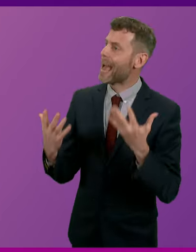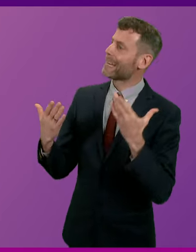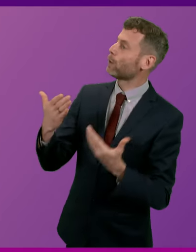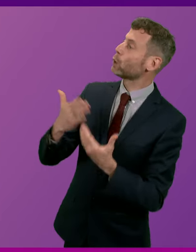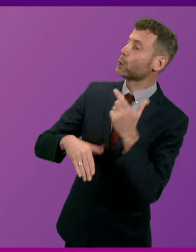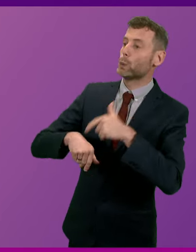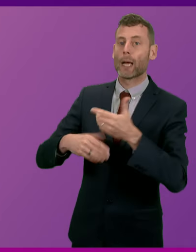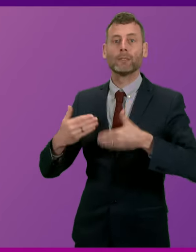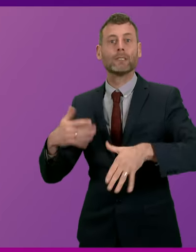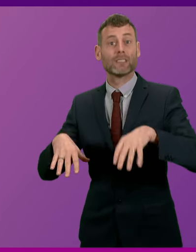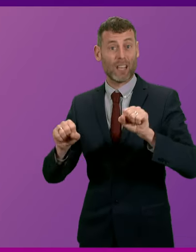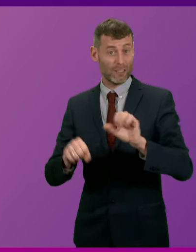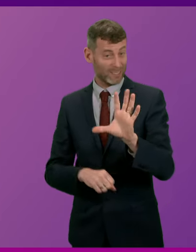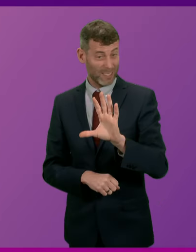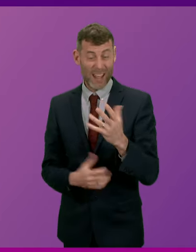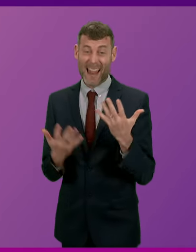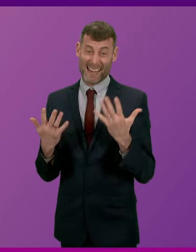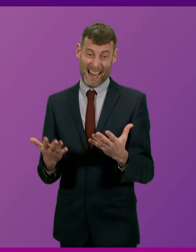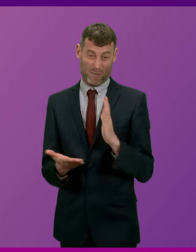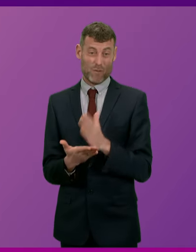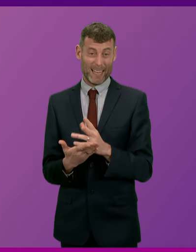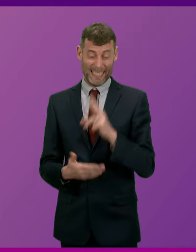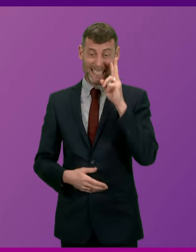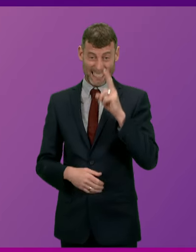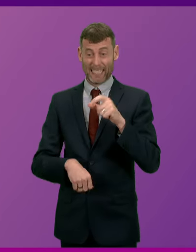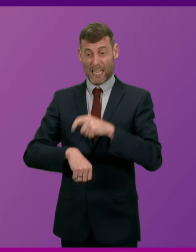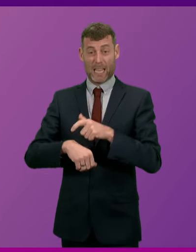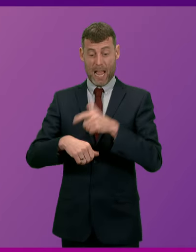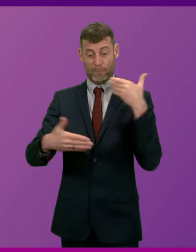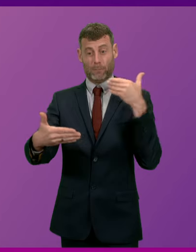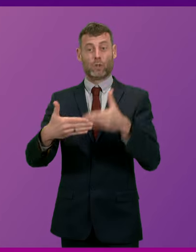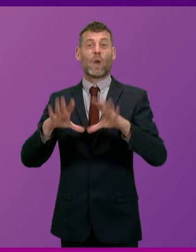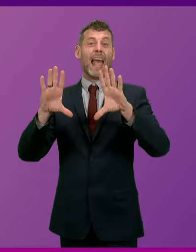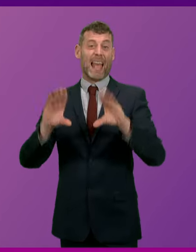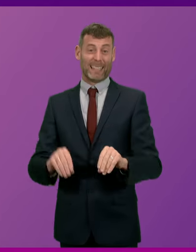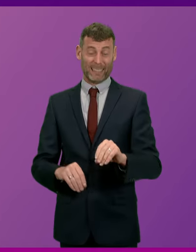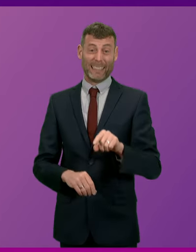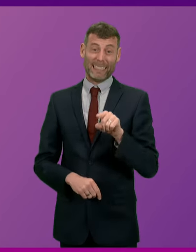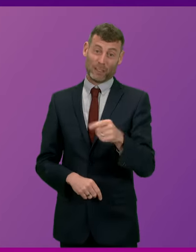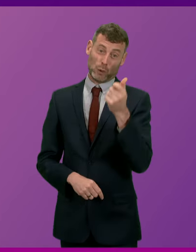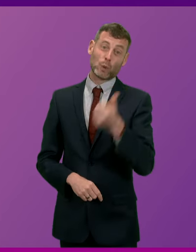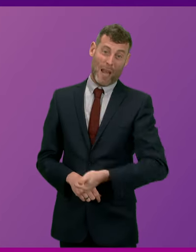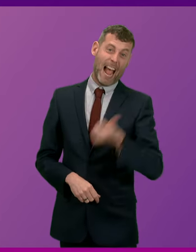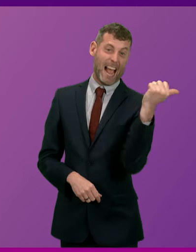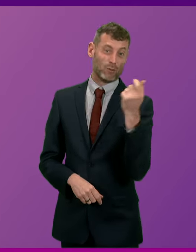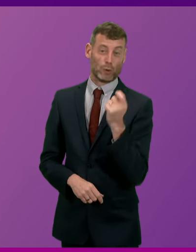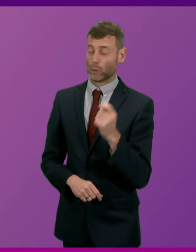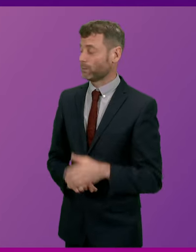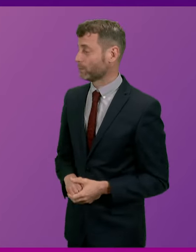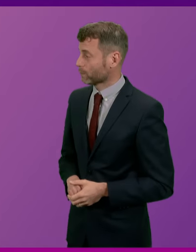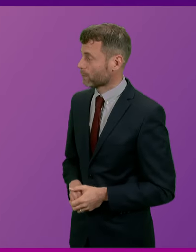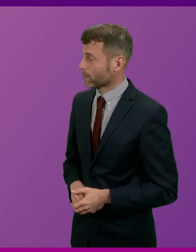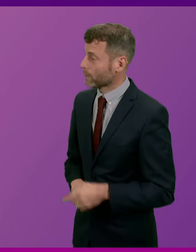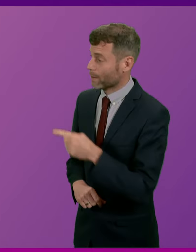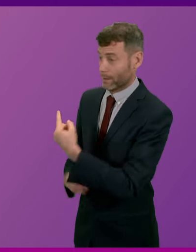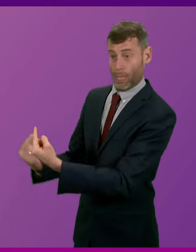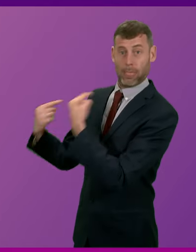beginning of the end. Isn't Hamza Youssef a lame duck First Minister? What an astonishing set